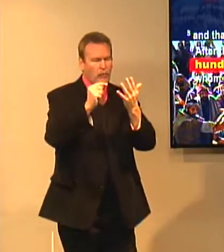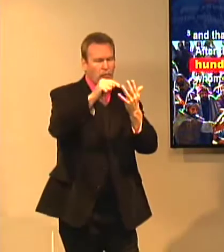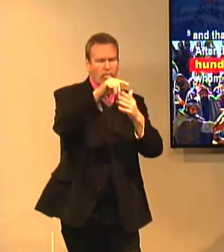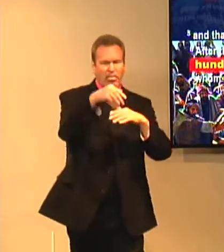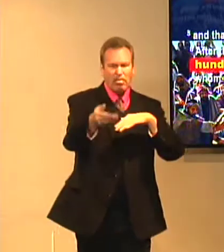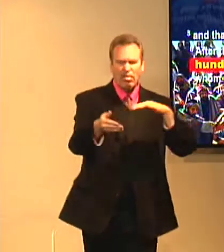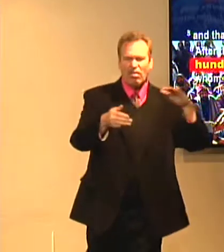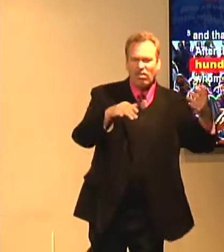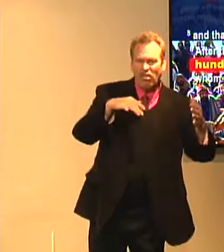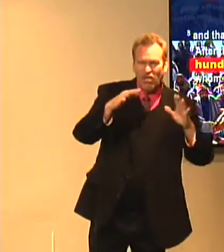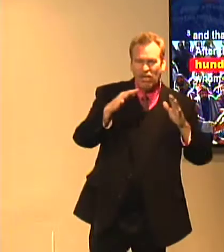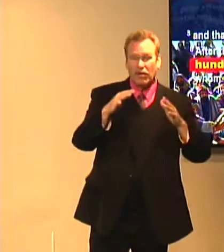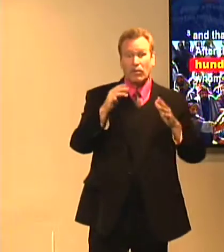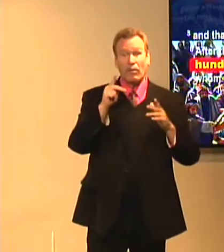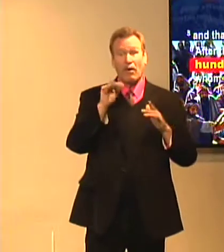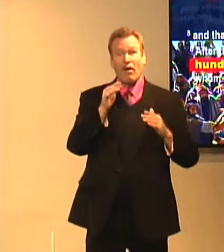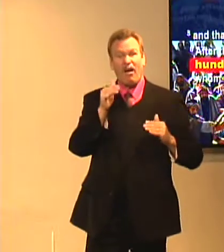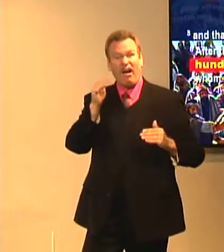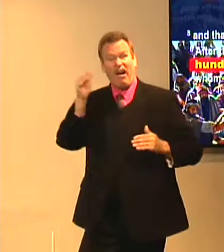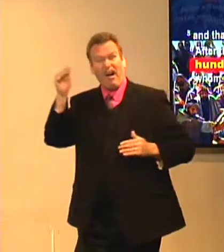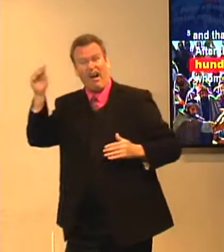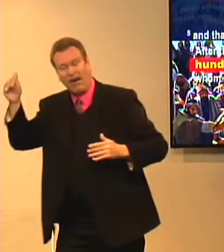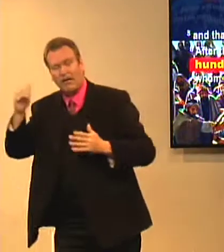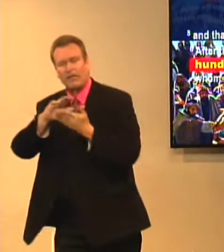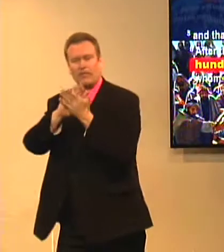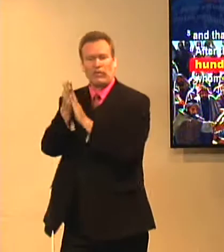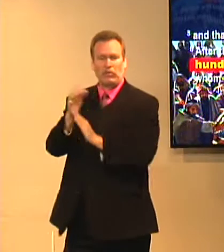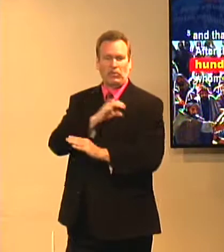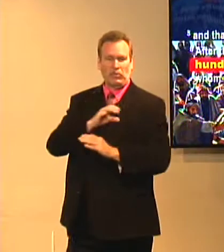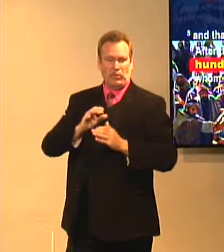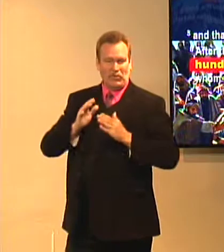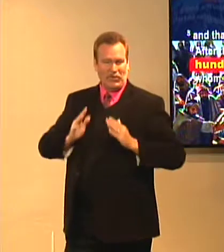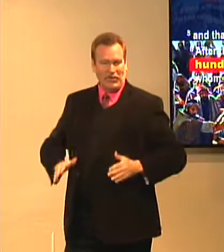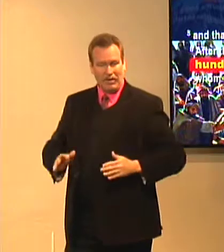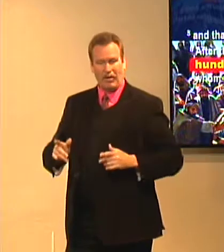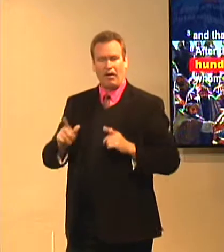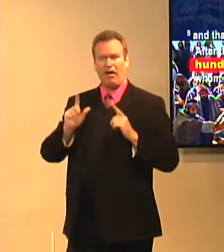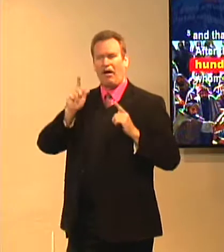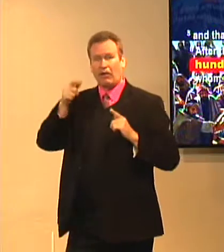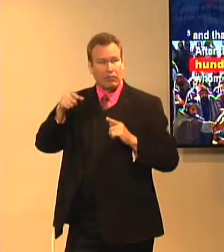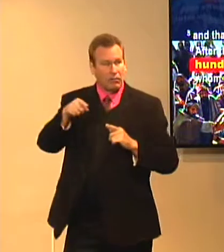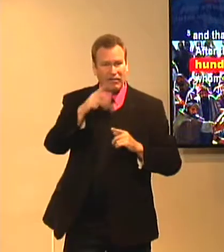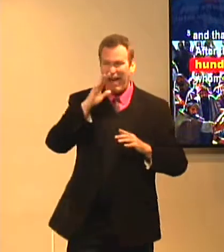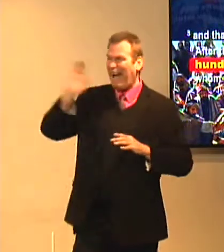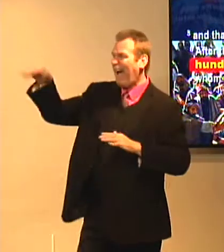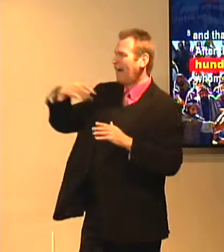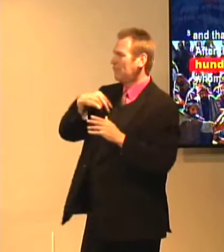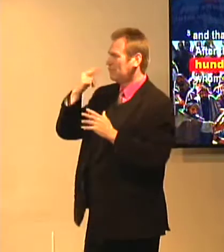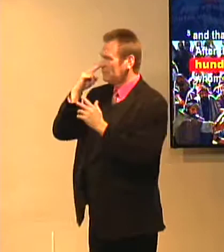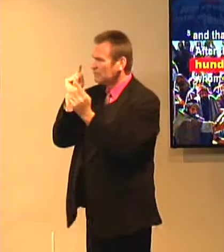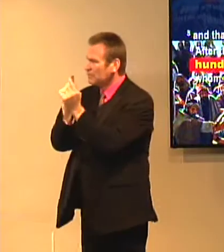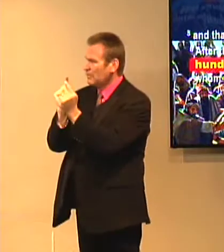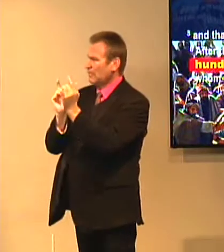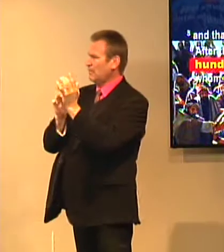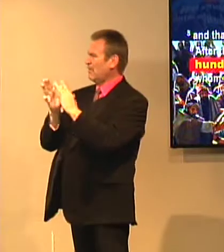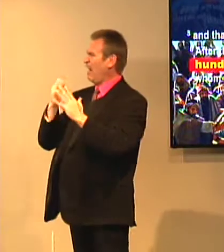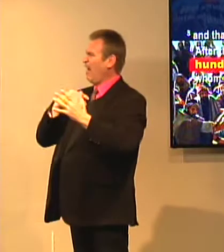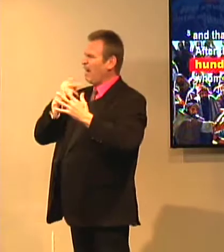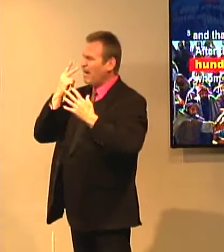Some amongst those who were witnessing Christ were then at one time. They were Christians though. They had met